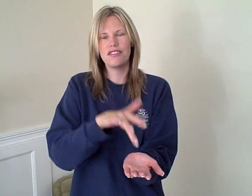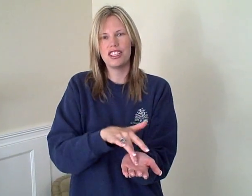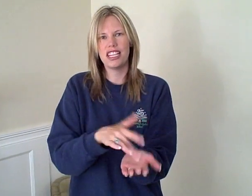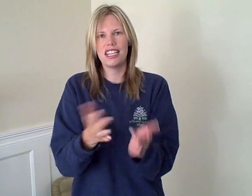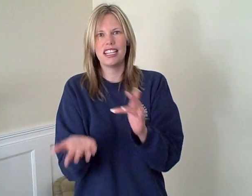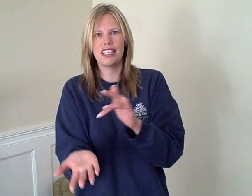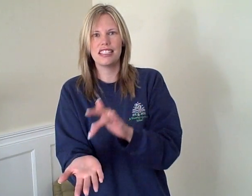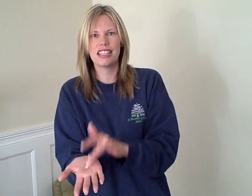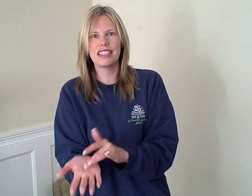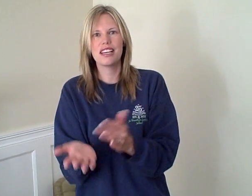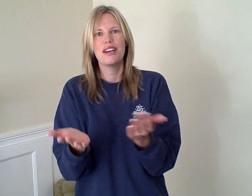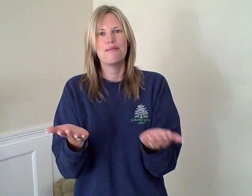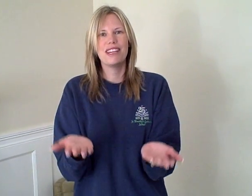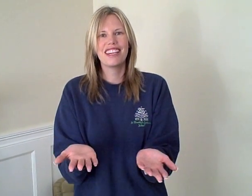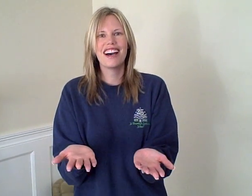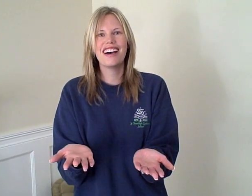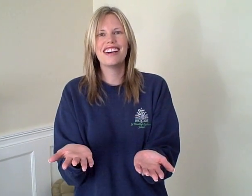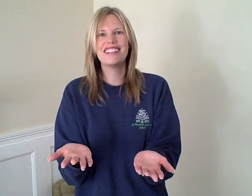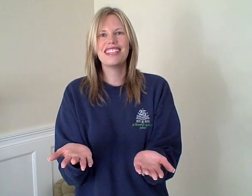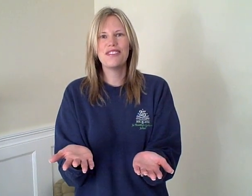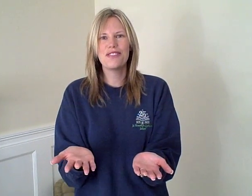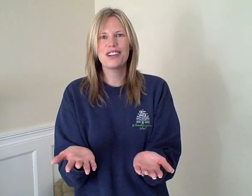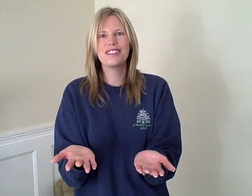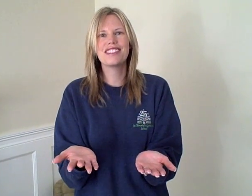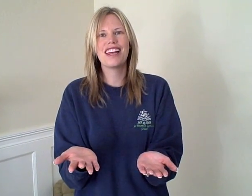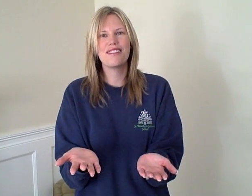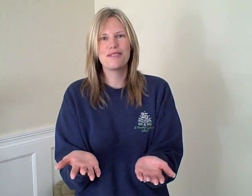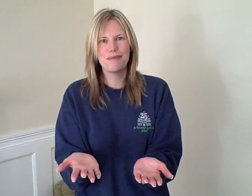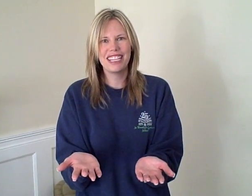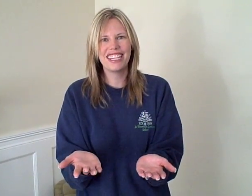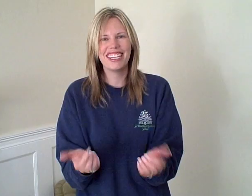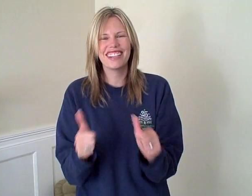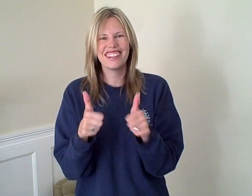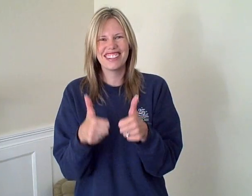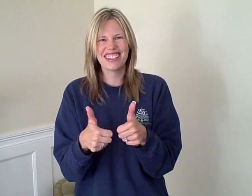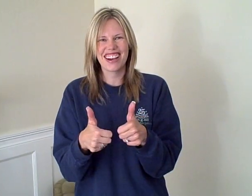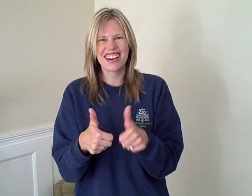Jesus Because he first loved me Good job